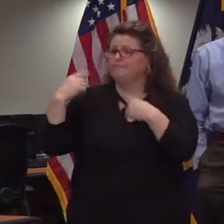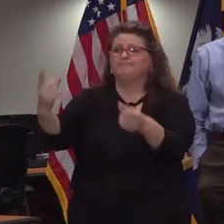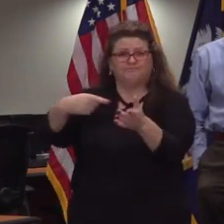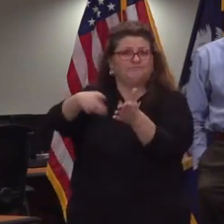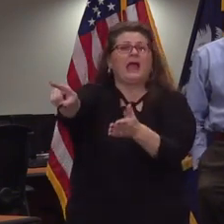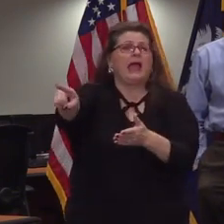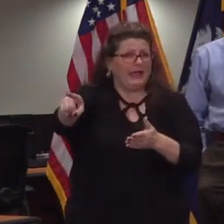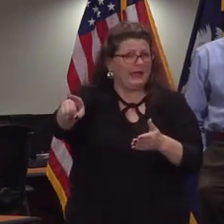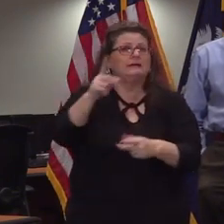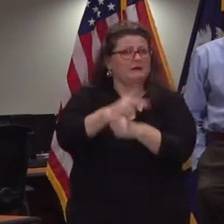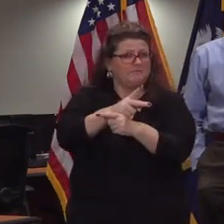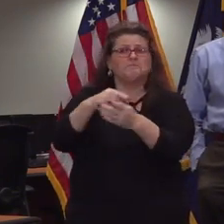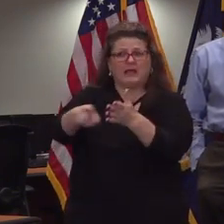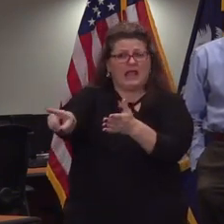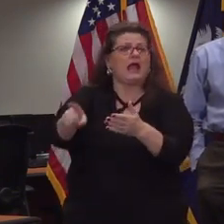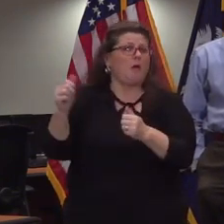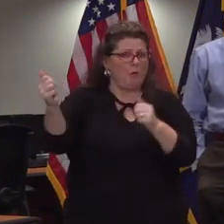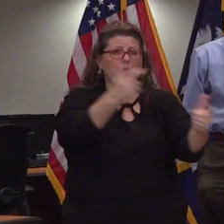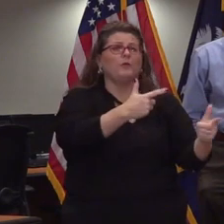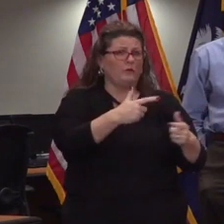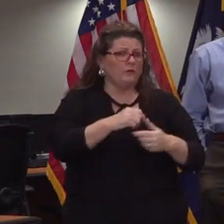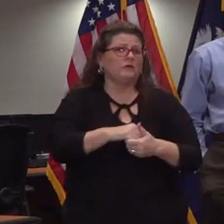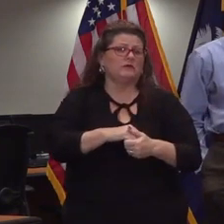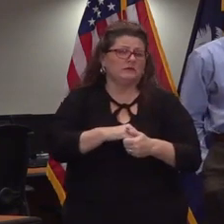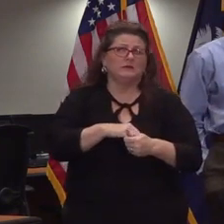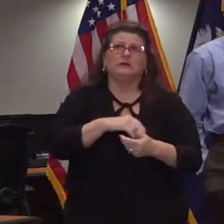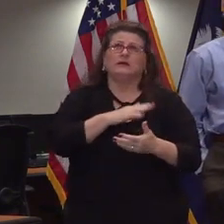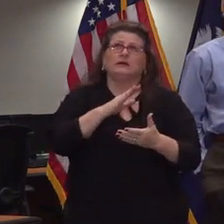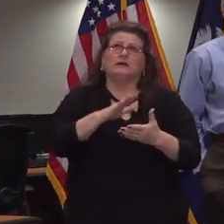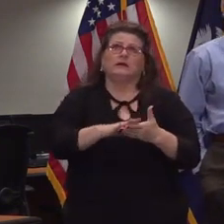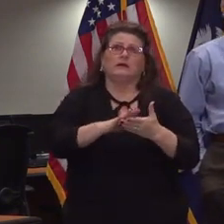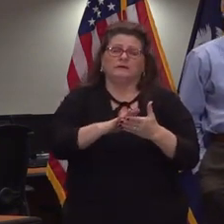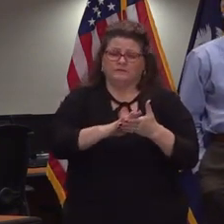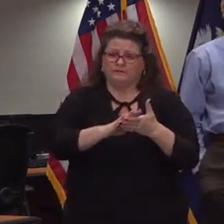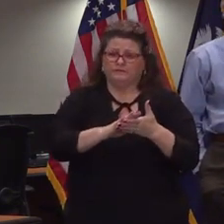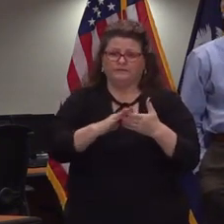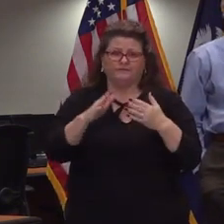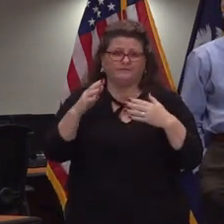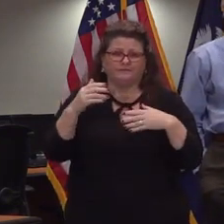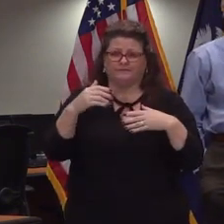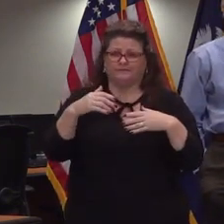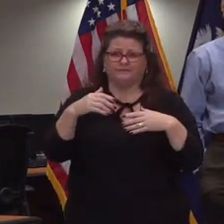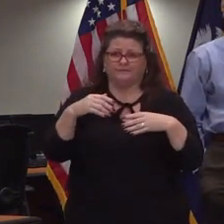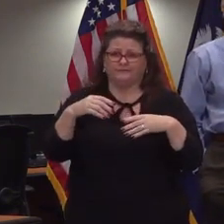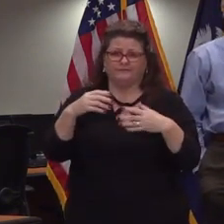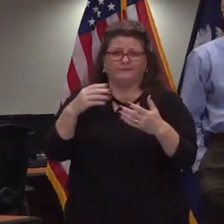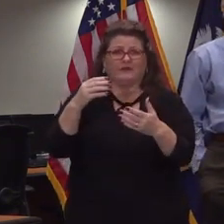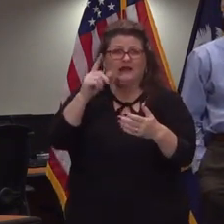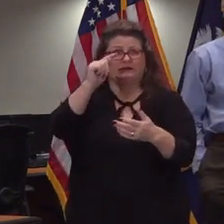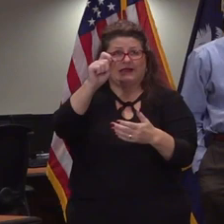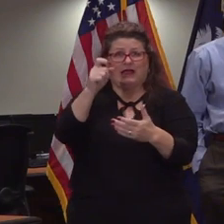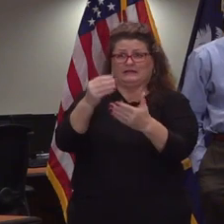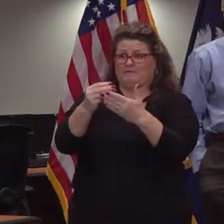with throughout this time uh the districts uh obviously i think anyone would recognize that revenue tax